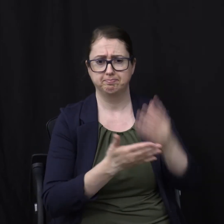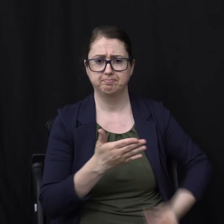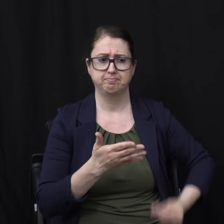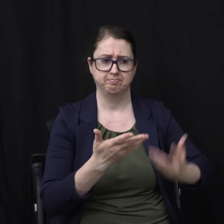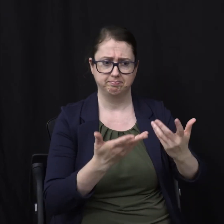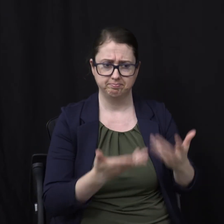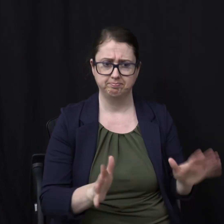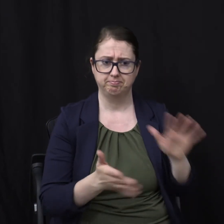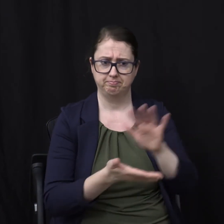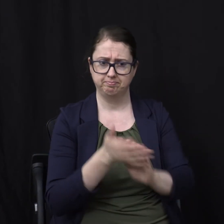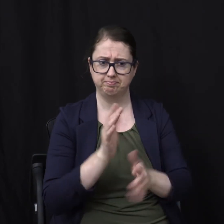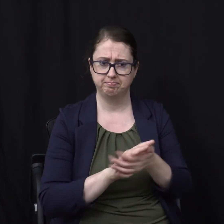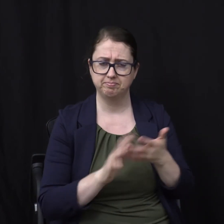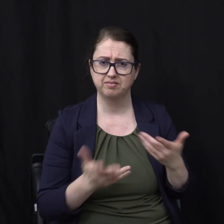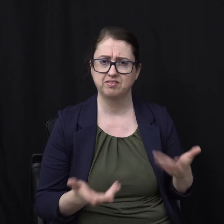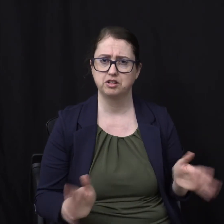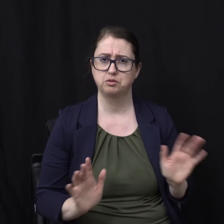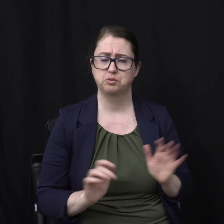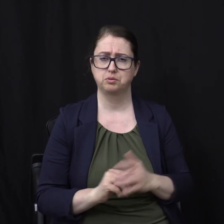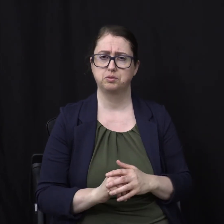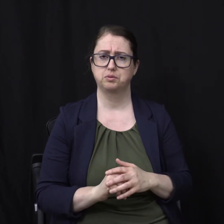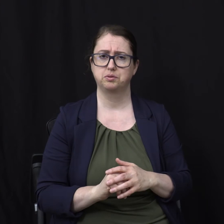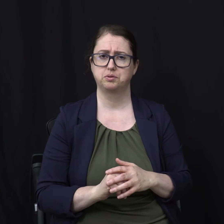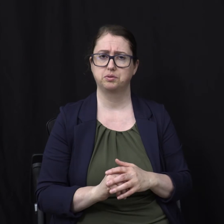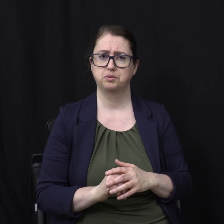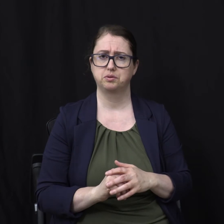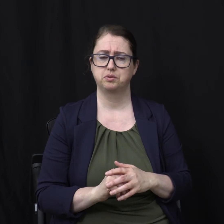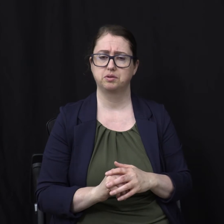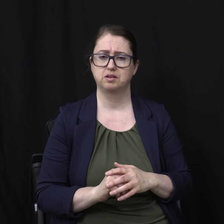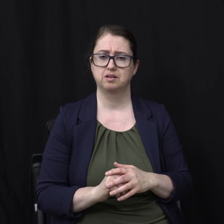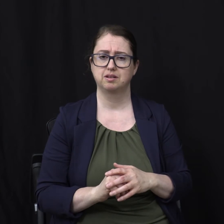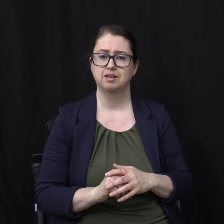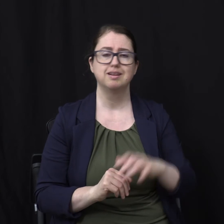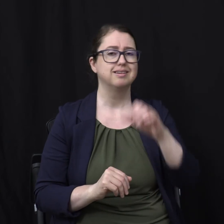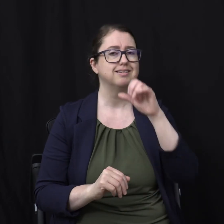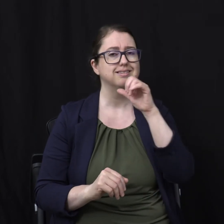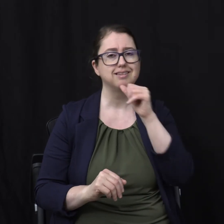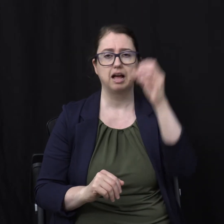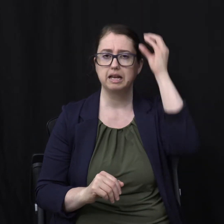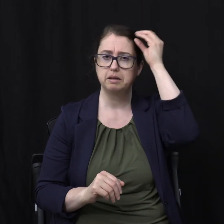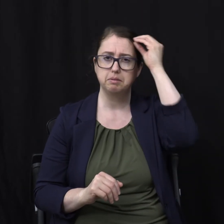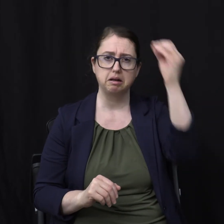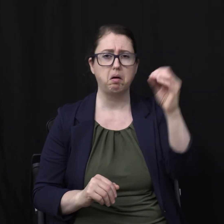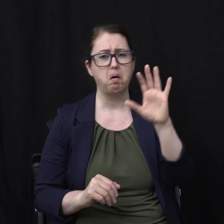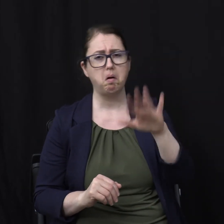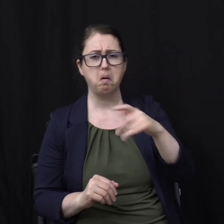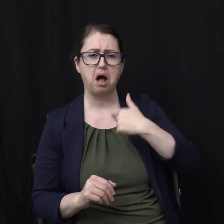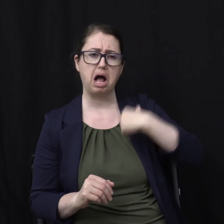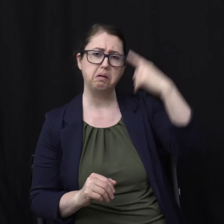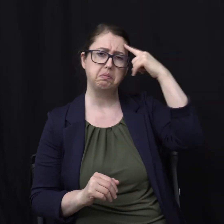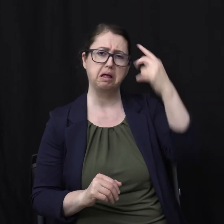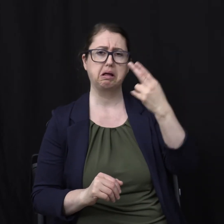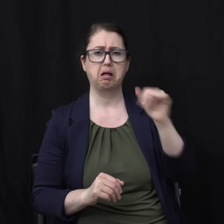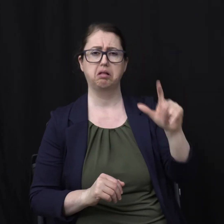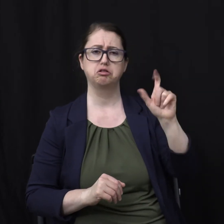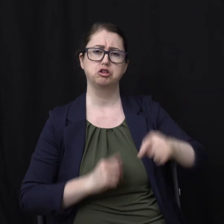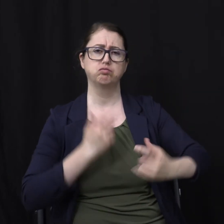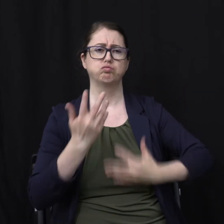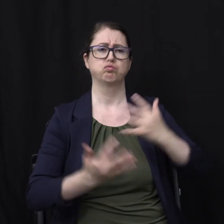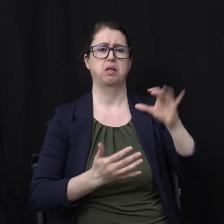It's not a matter So much even Of one's like Opinion You know I think hell should burn For this long Or for that long Or I believe